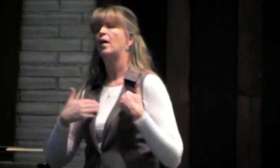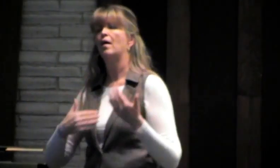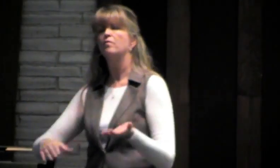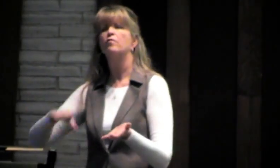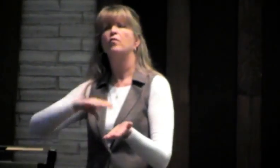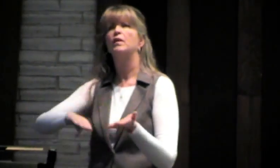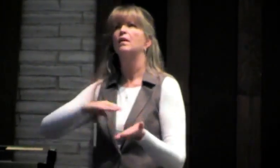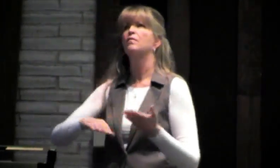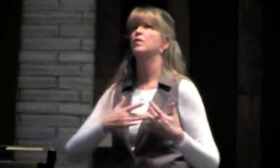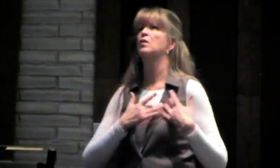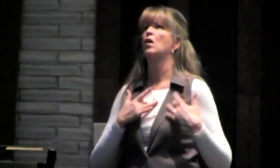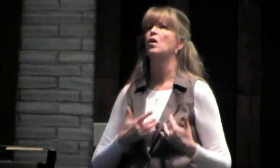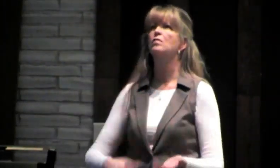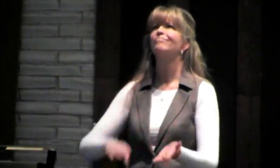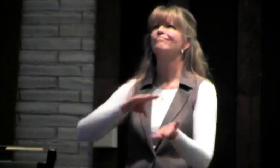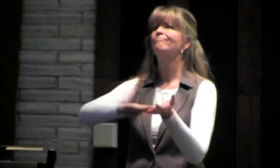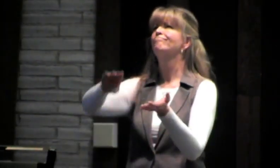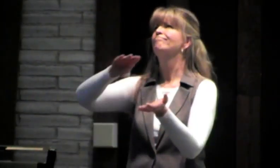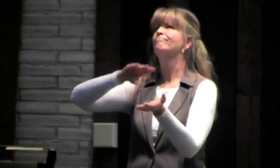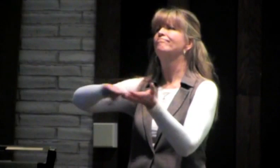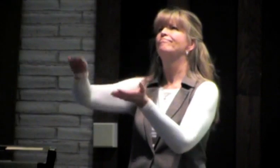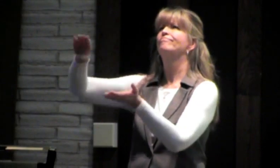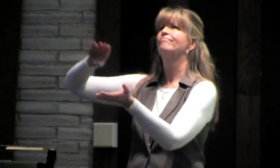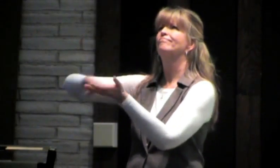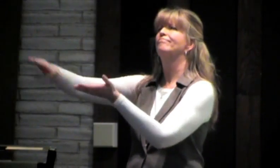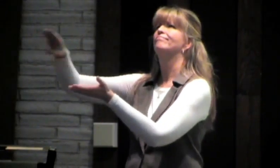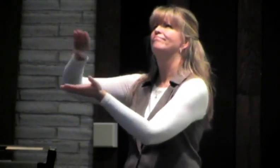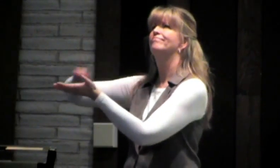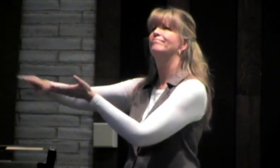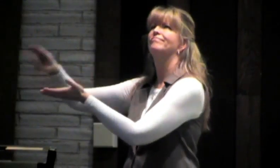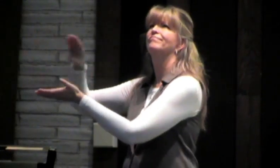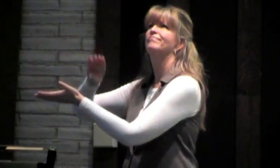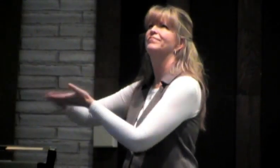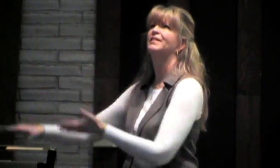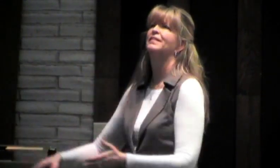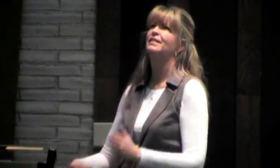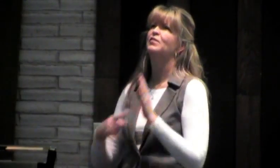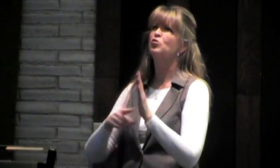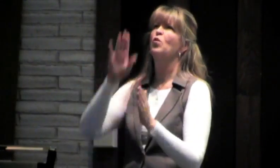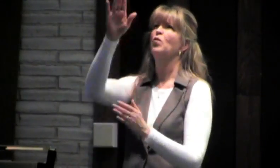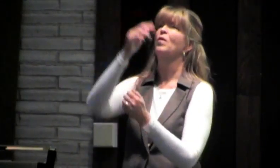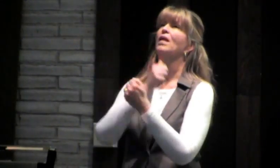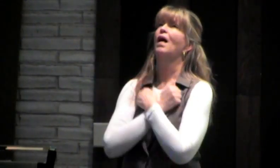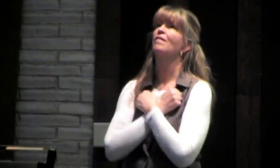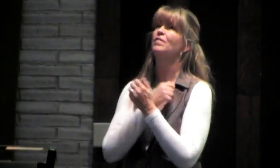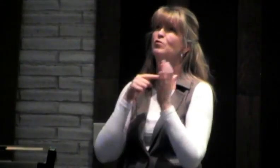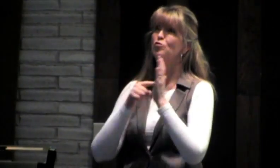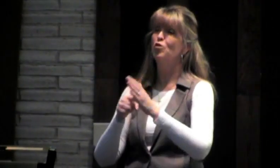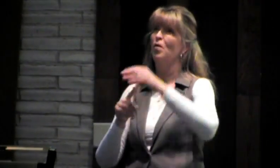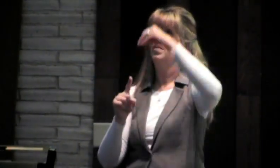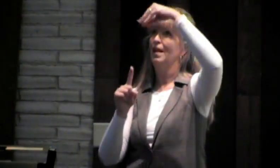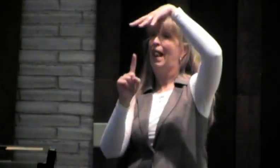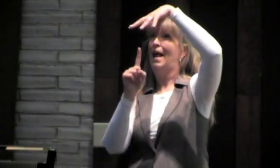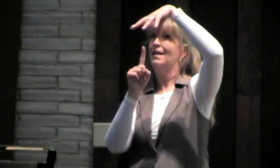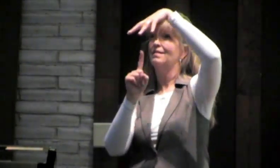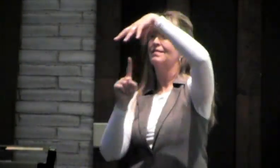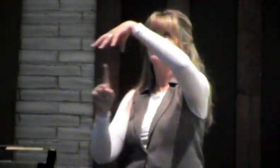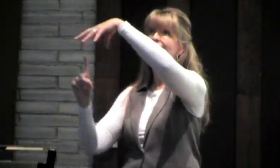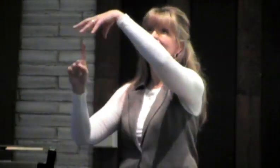everywhere. Help us to have forgiving hearts and to forgive readily. Help us to show the love, to show